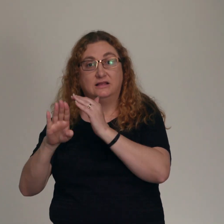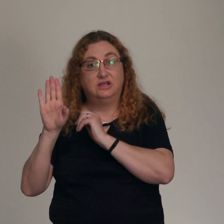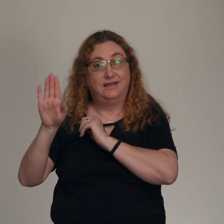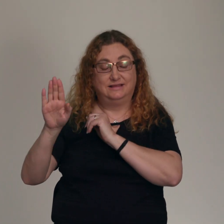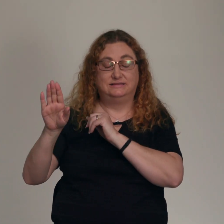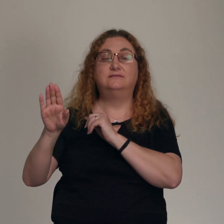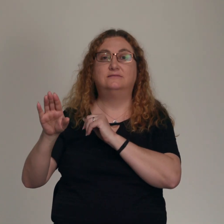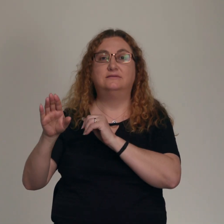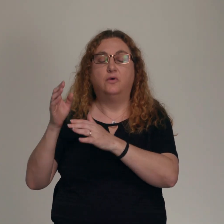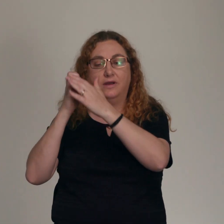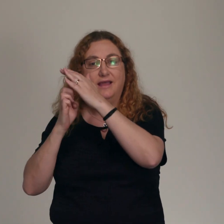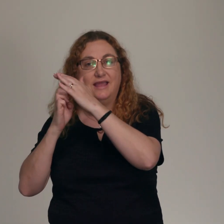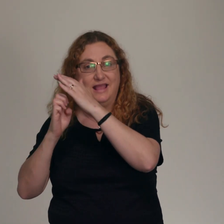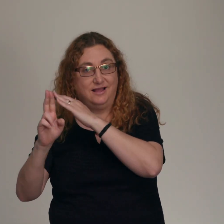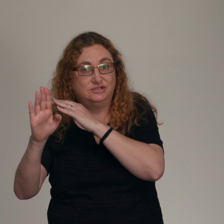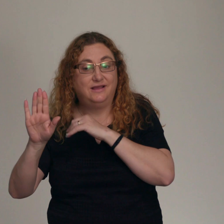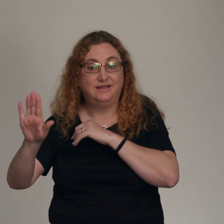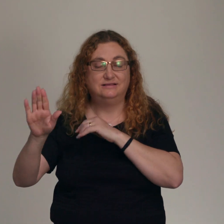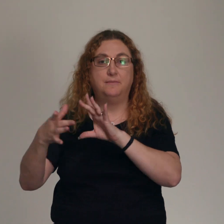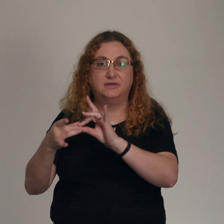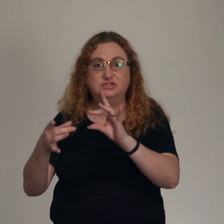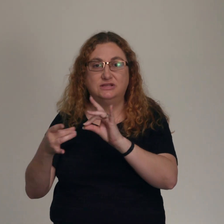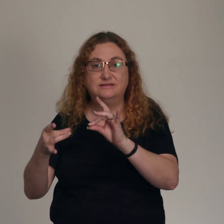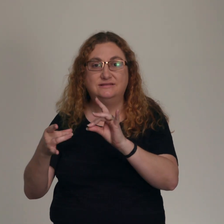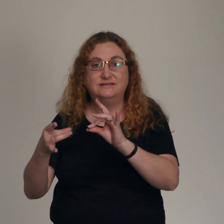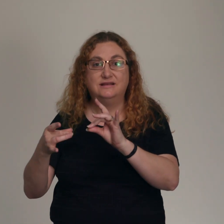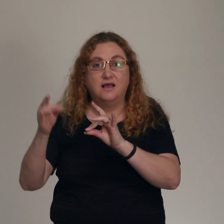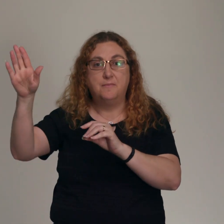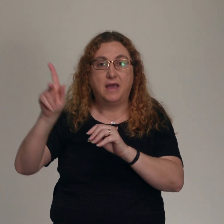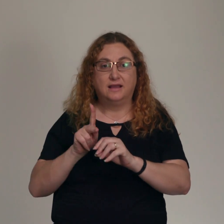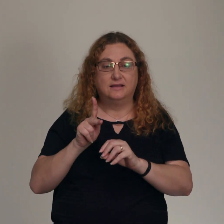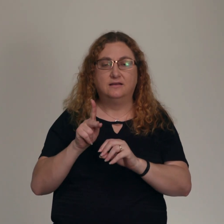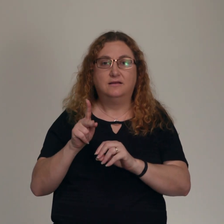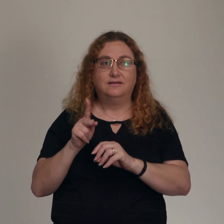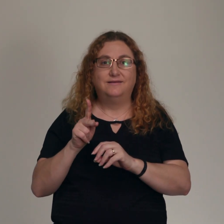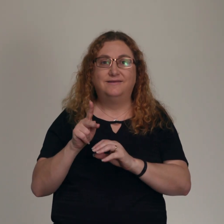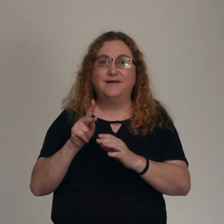because reconciliation follows. And if you put your trust in the greater Elijah,